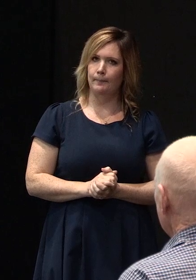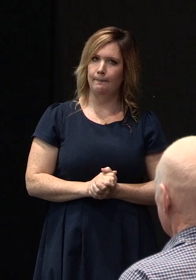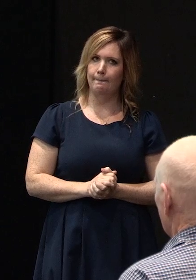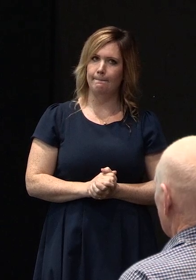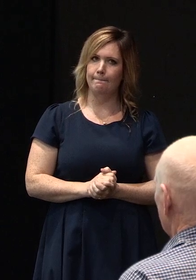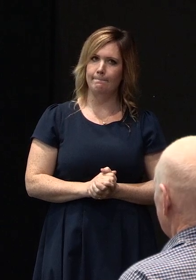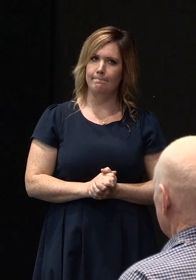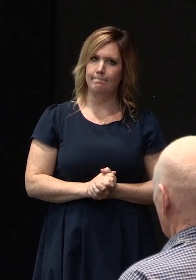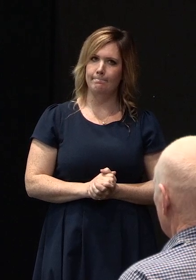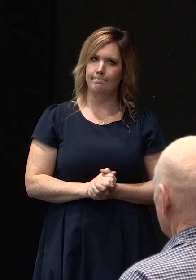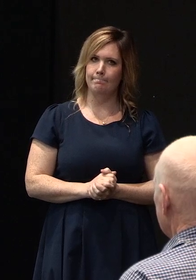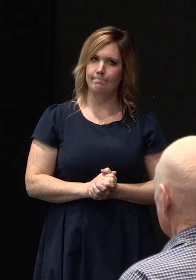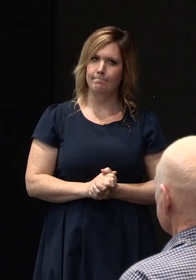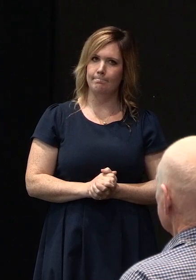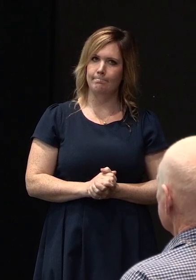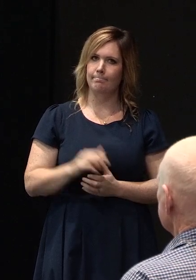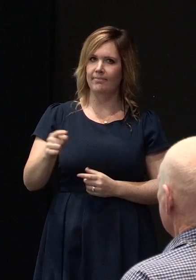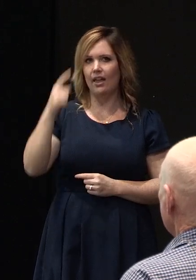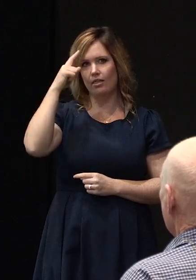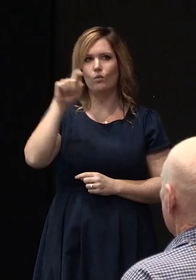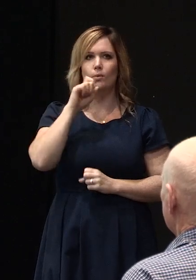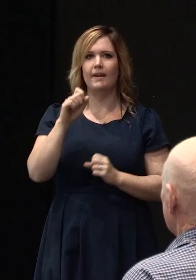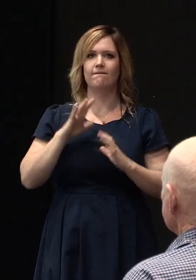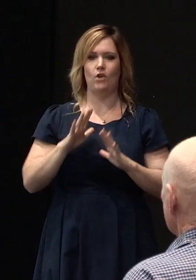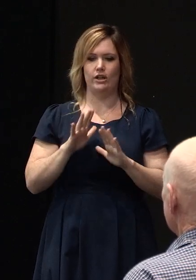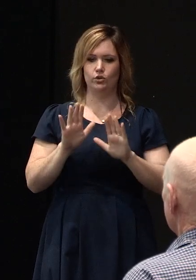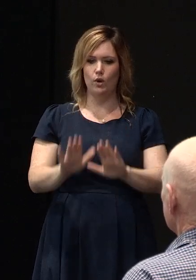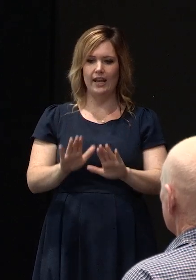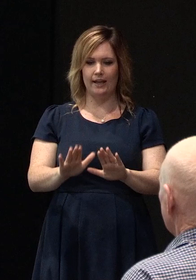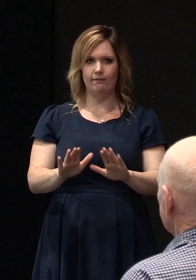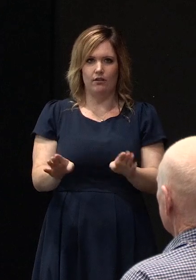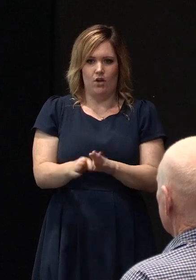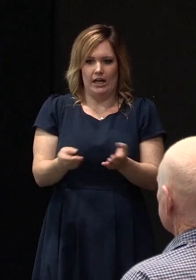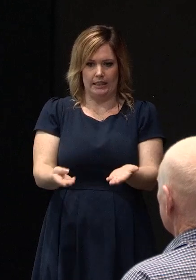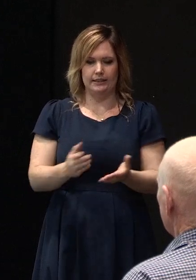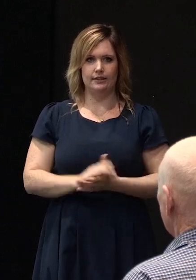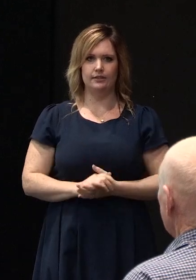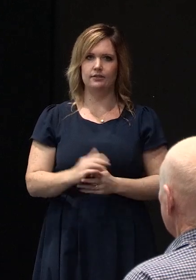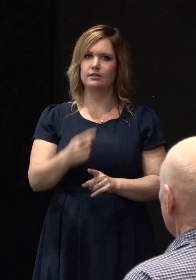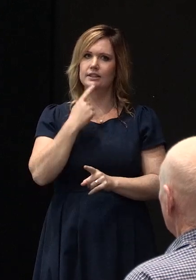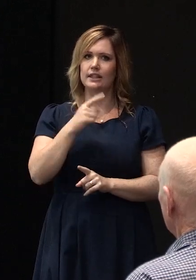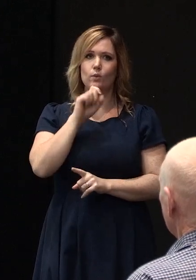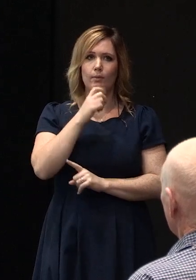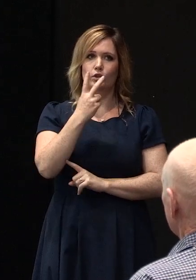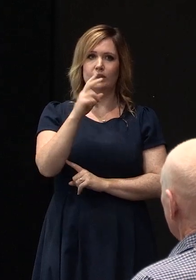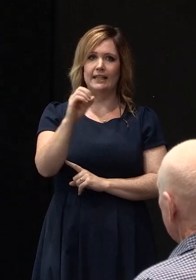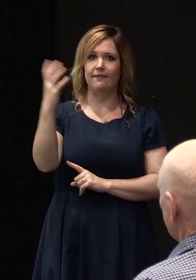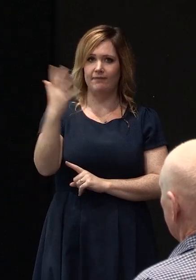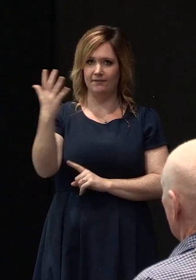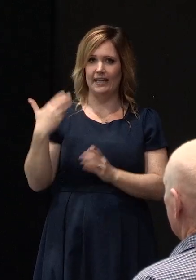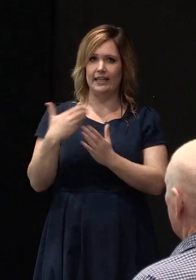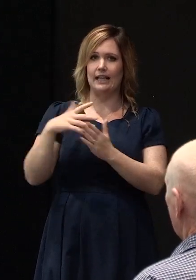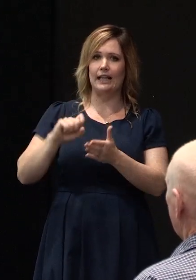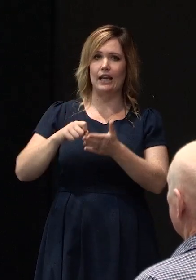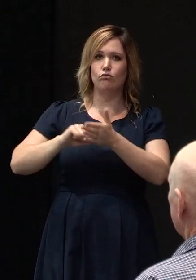he thought they would be okay as is and they're stating that it was going to be 2015 before we got a repair